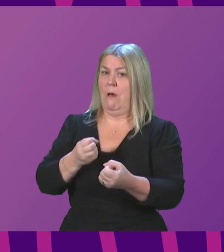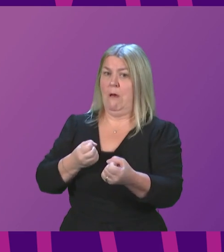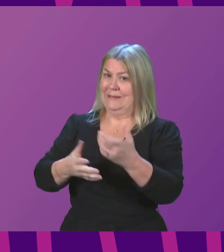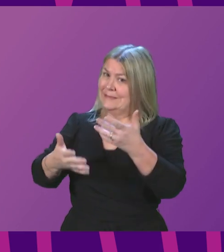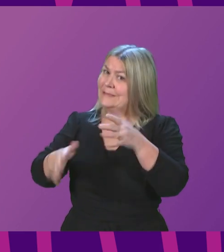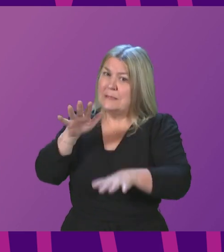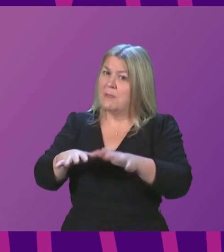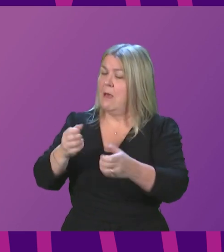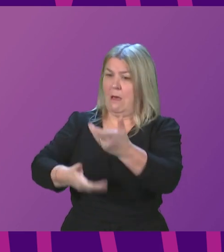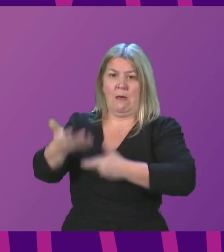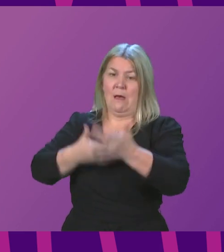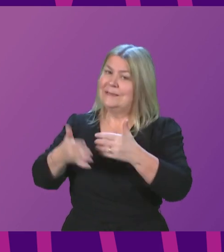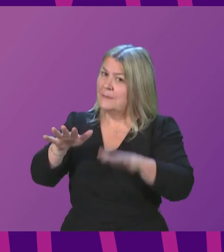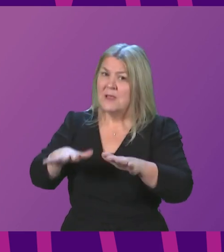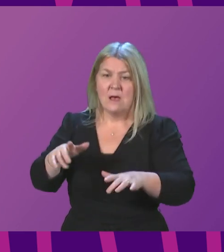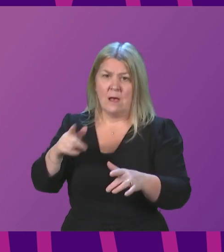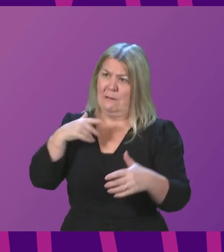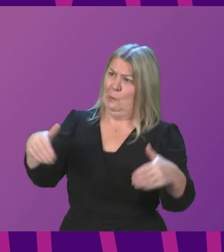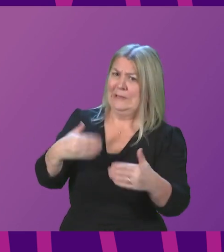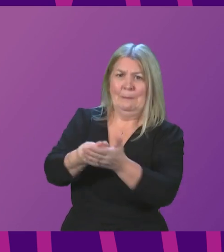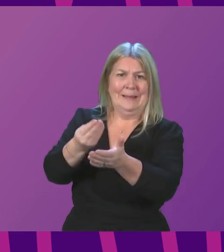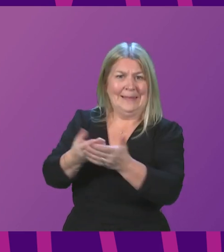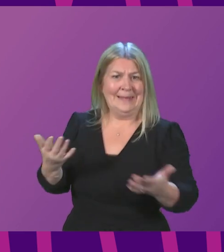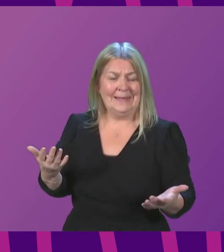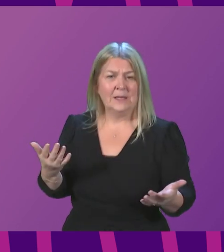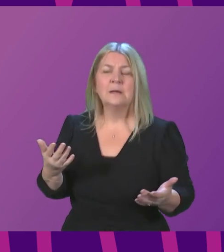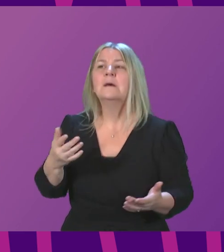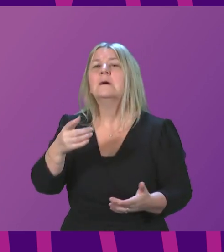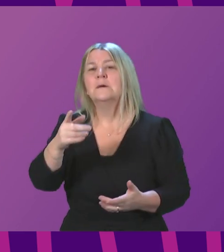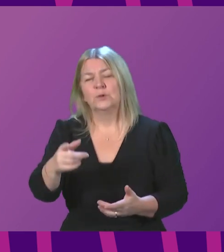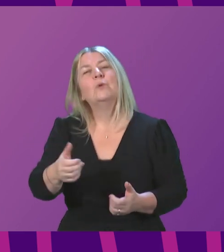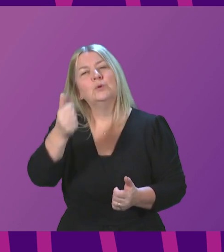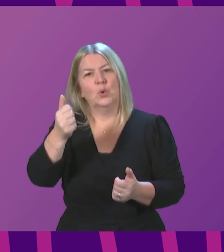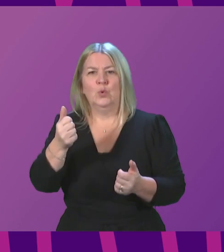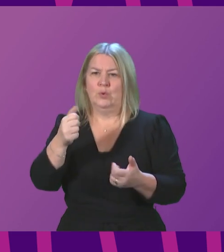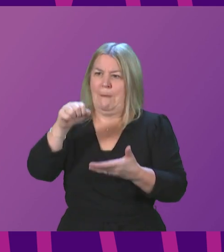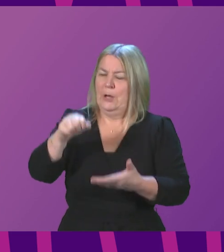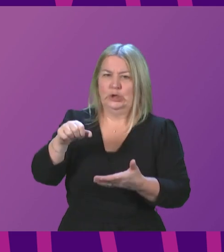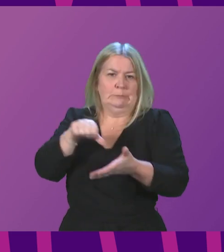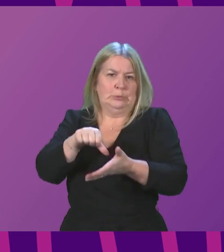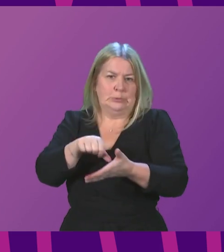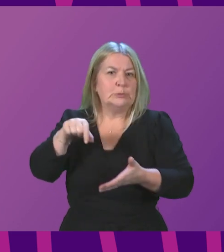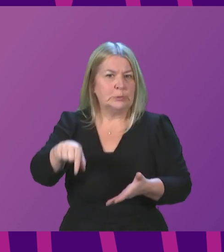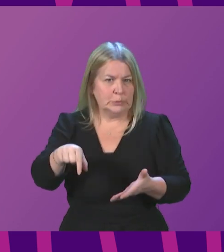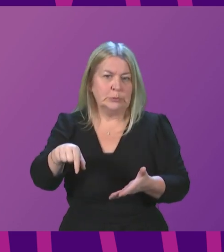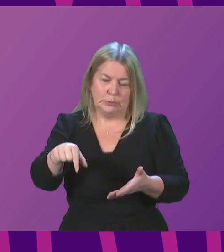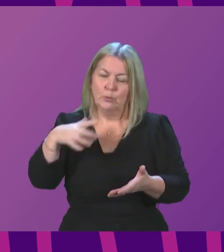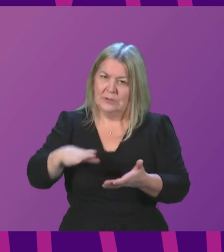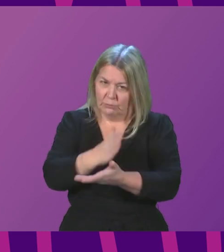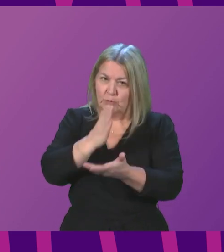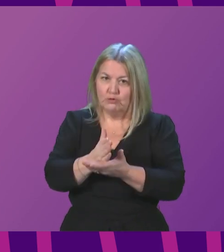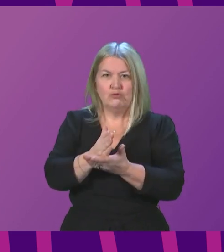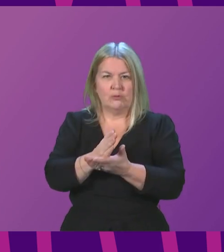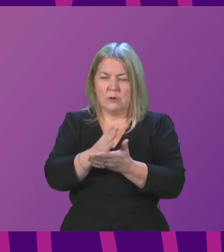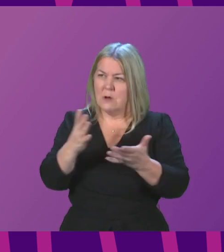I we've got to make sure as far as we can within the financial constraints we have that the overall quantum of support for